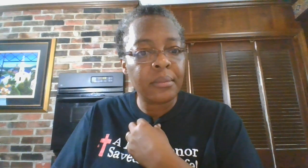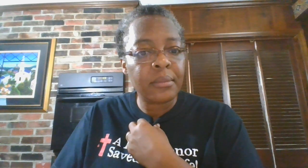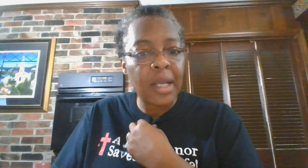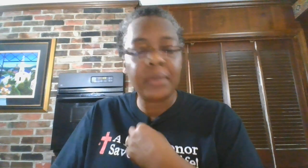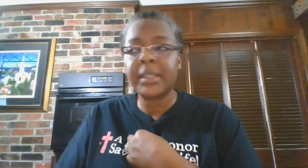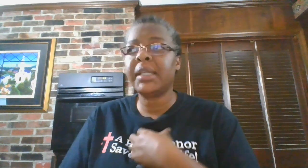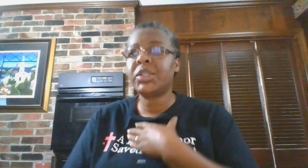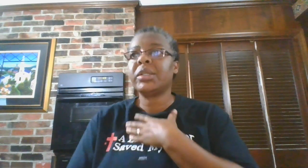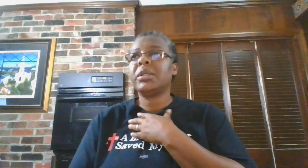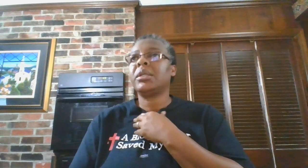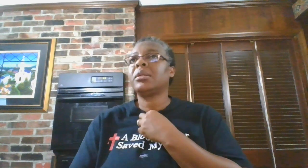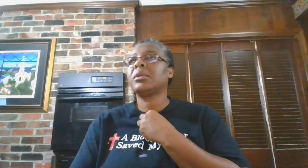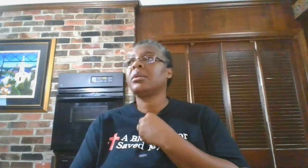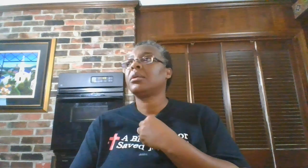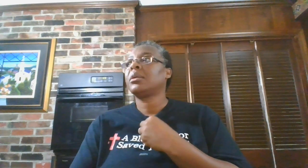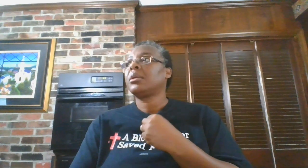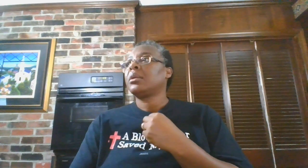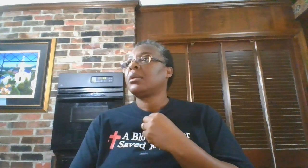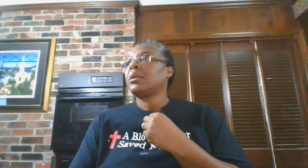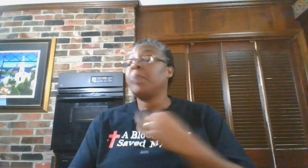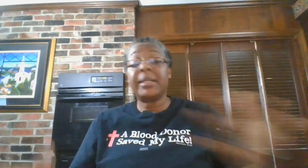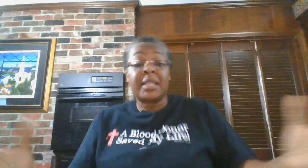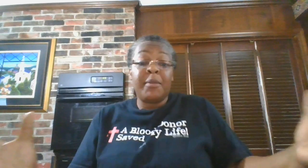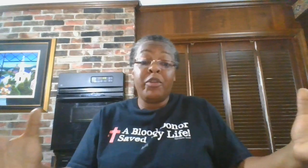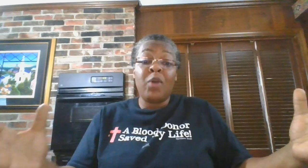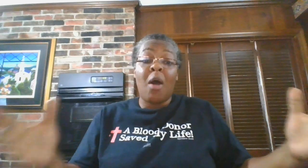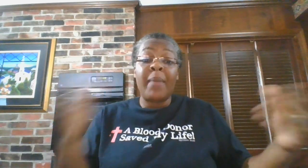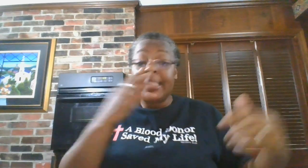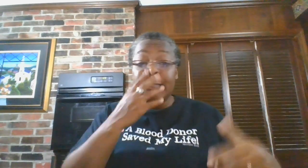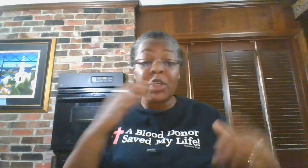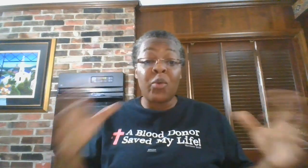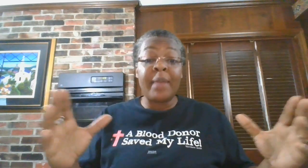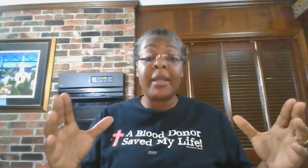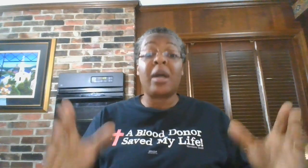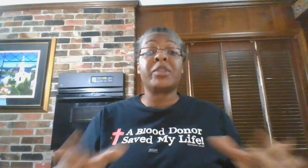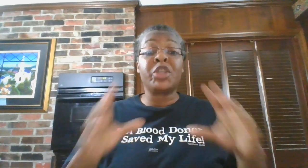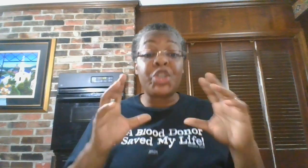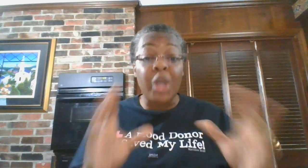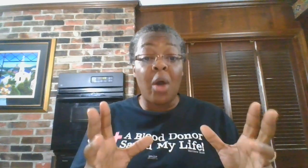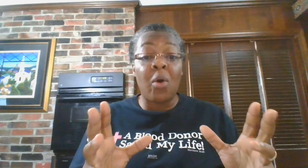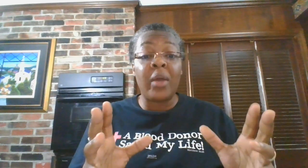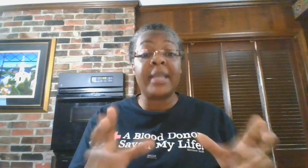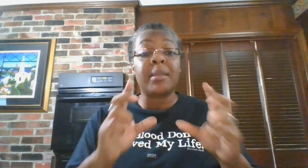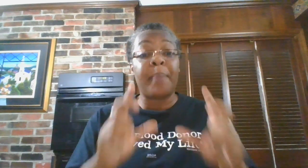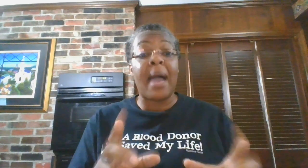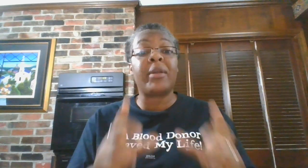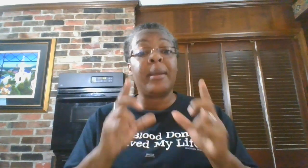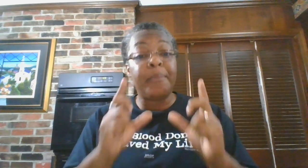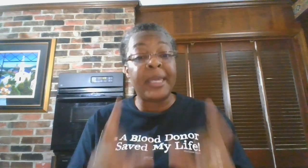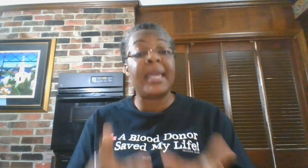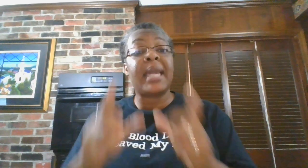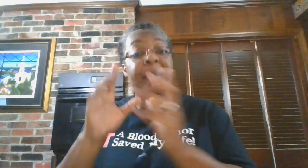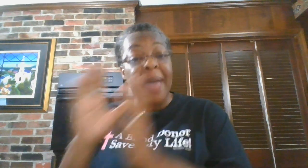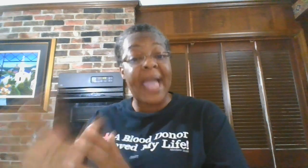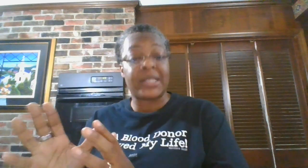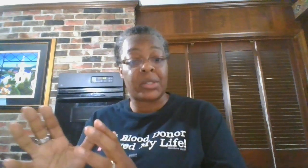I don't think he should. But some of you all may disagree because the show is about him being a pastor.